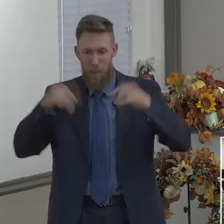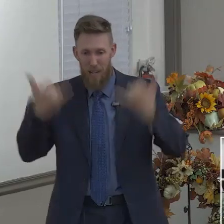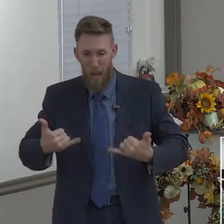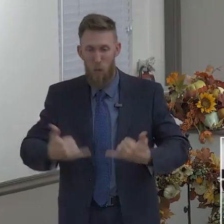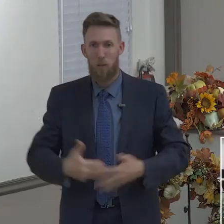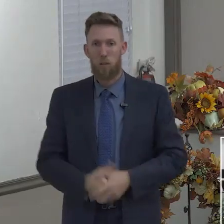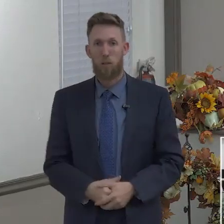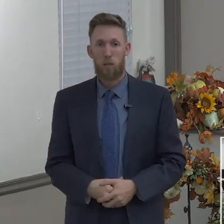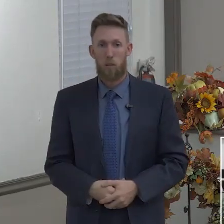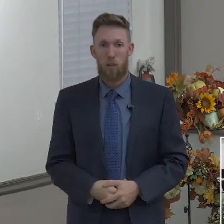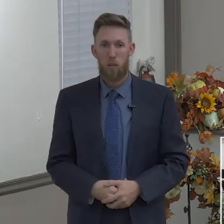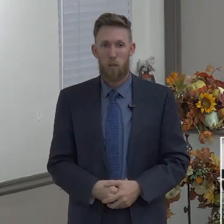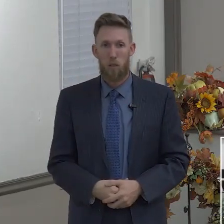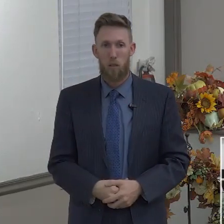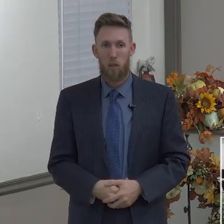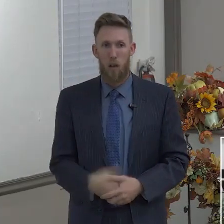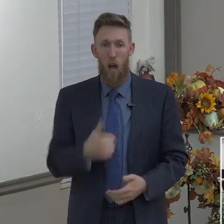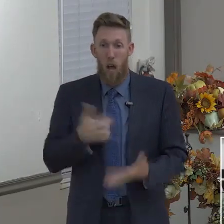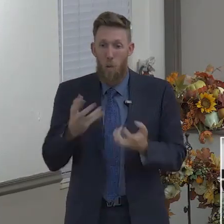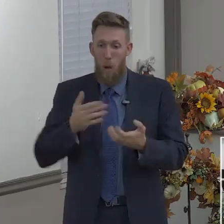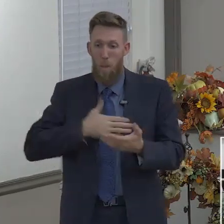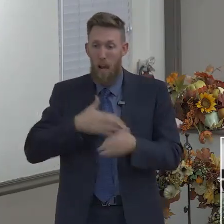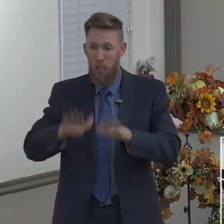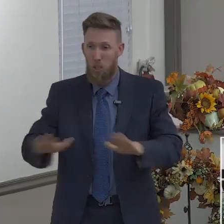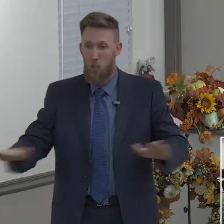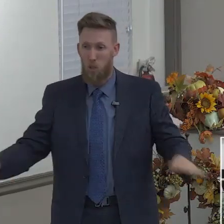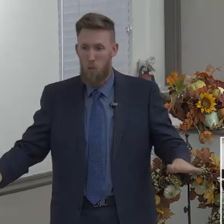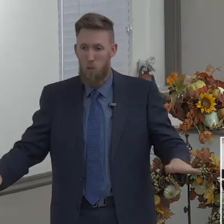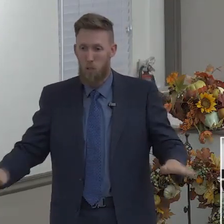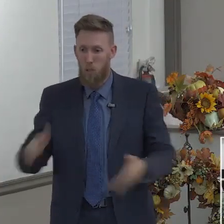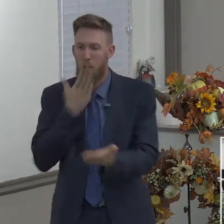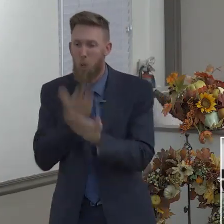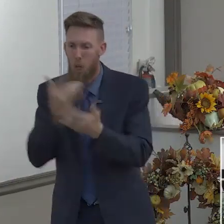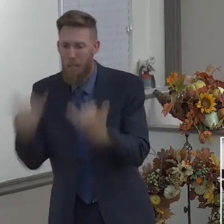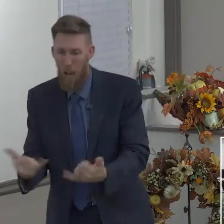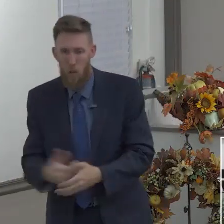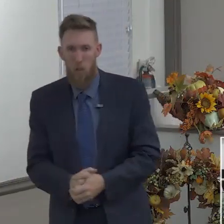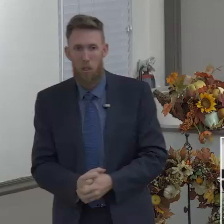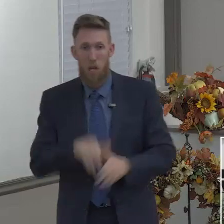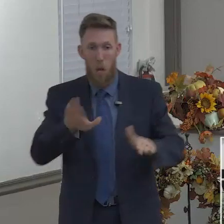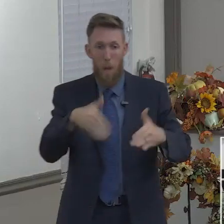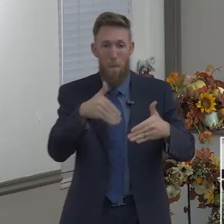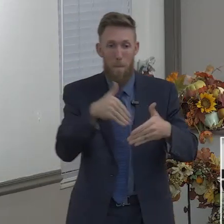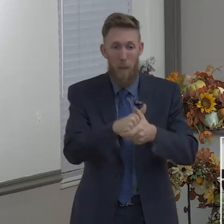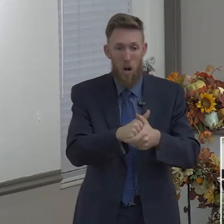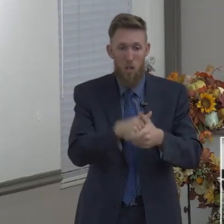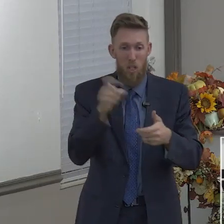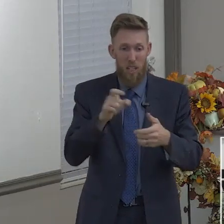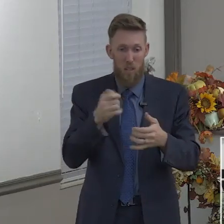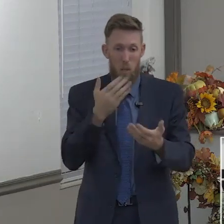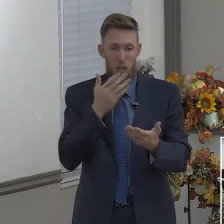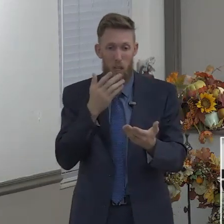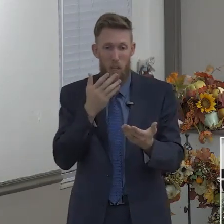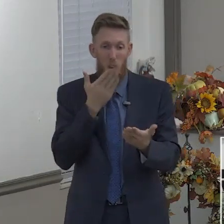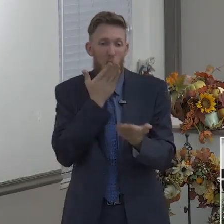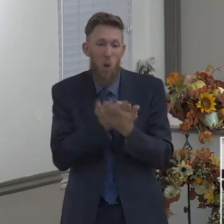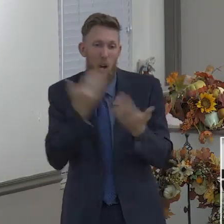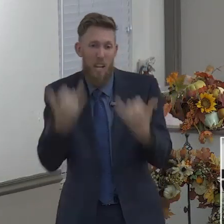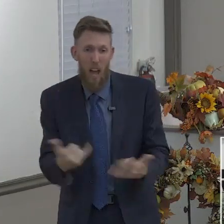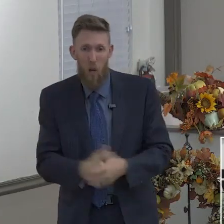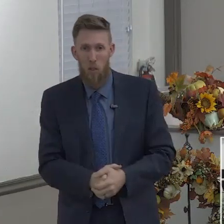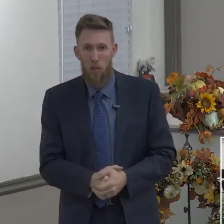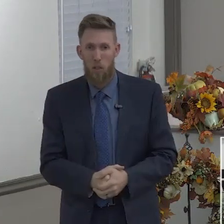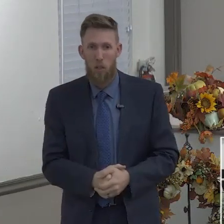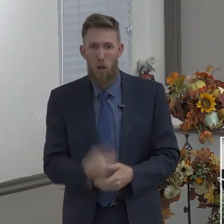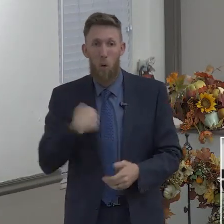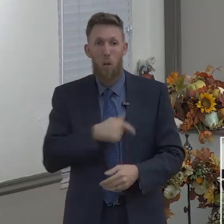want a beautiful, wonderful marriage. We want to get married, young people. We want to get the next step and we're impatient. But God says,